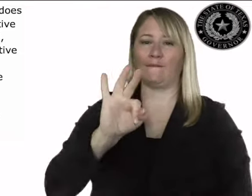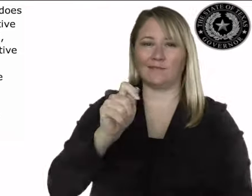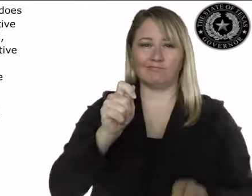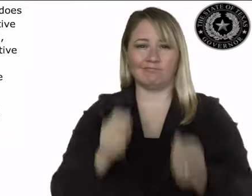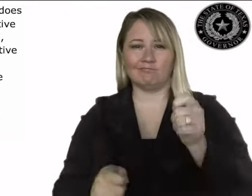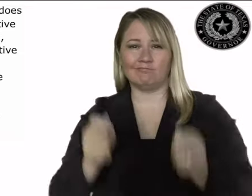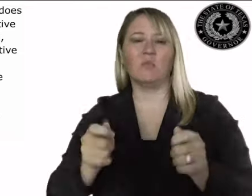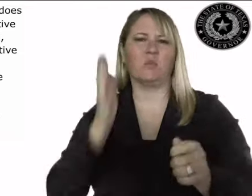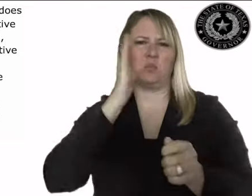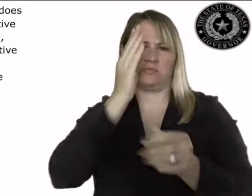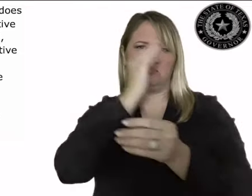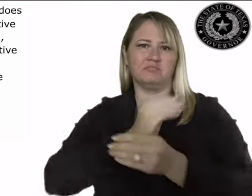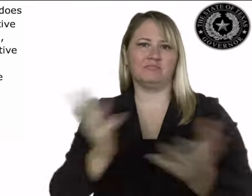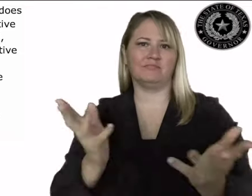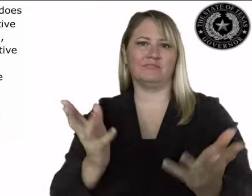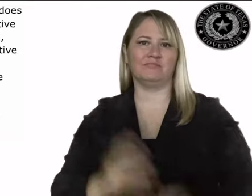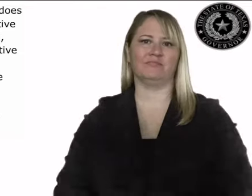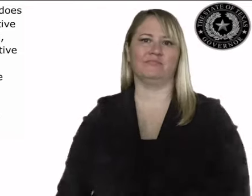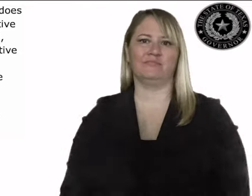by the Governor.